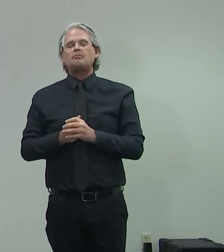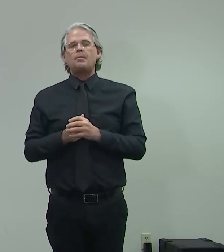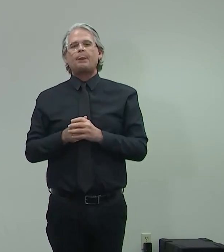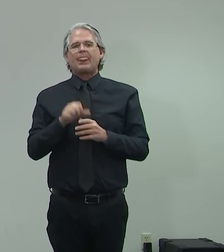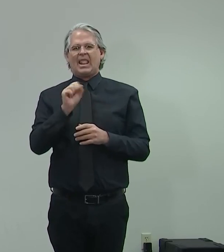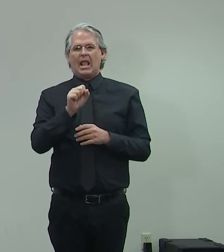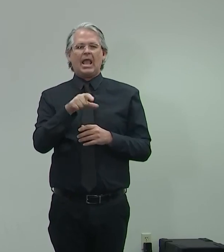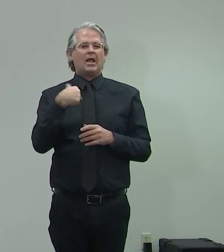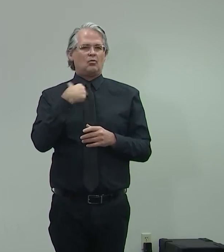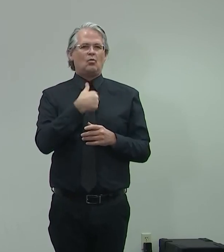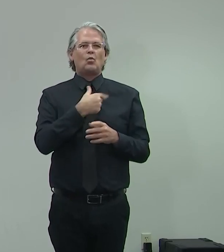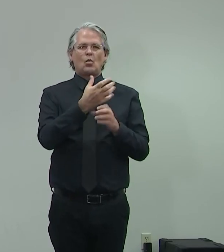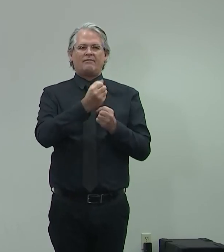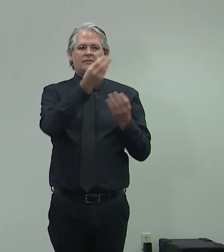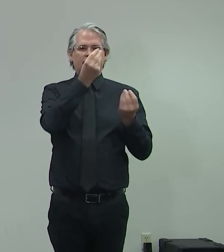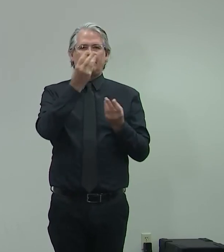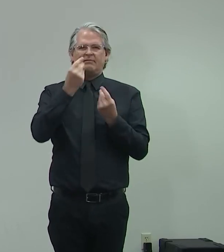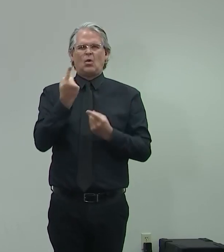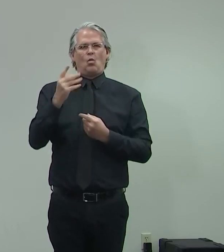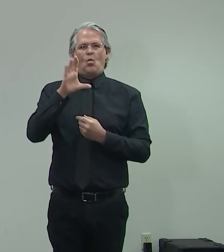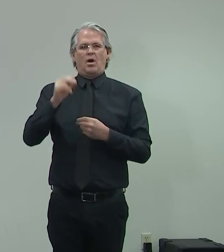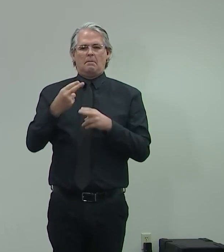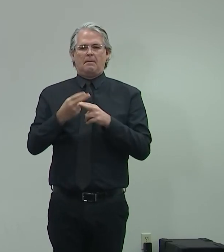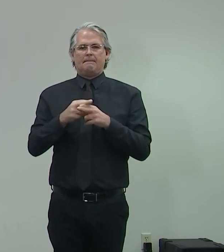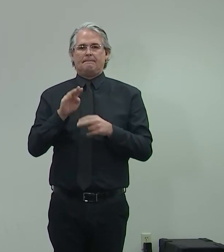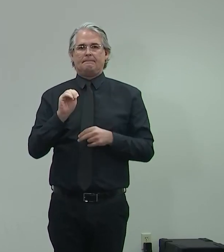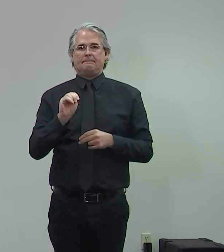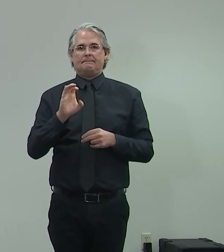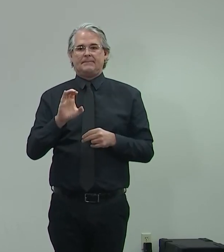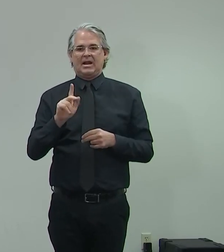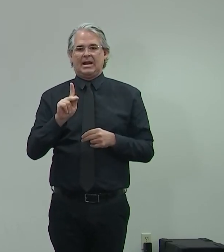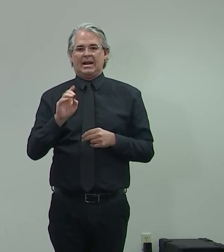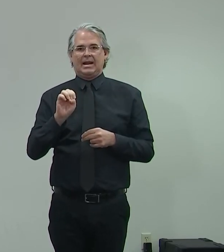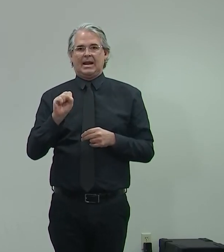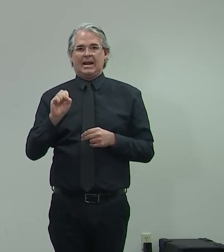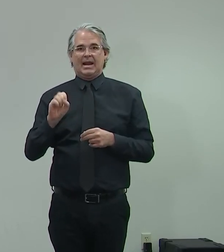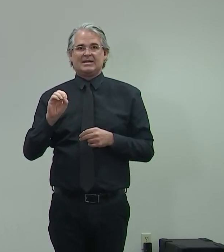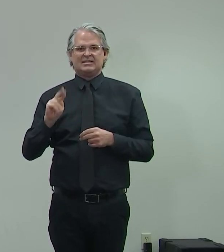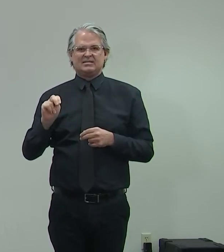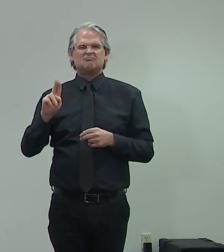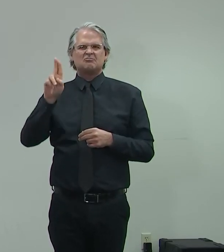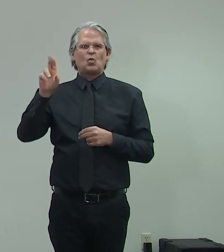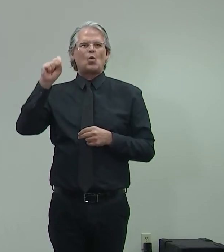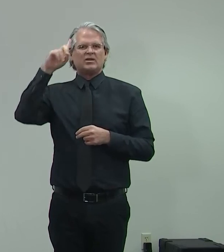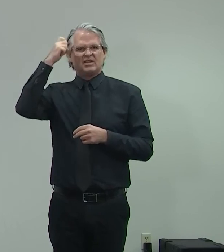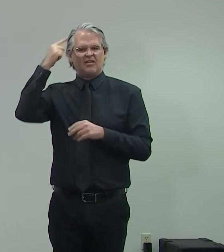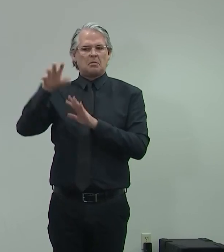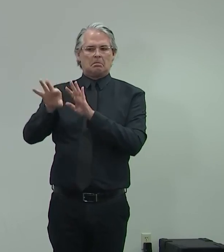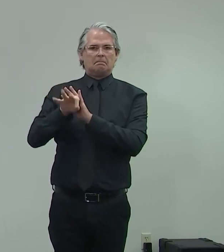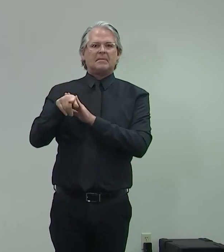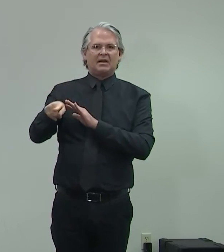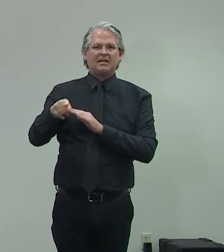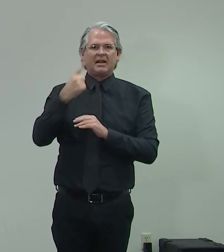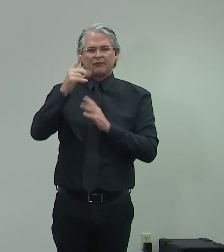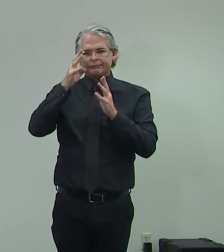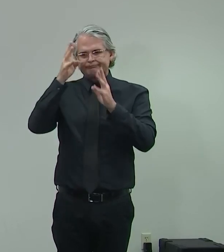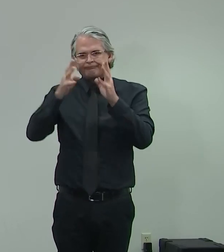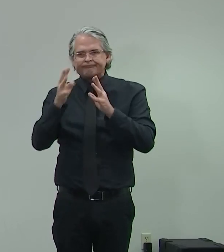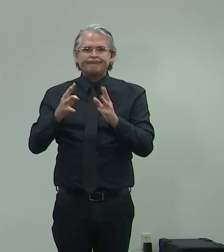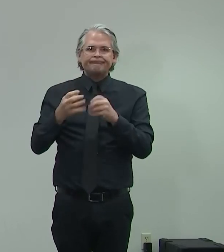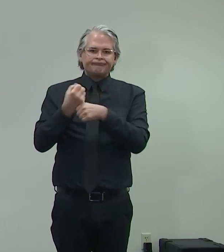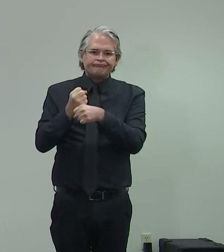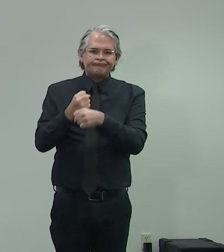that McKesson is the company, I believe, that's been selected by the federal government to make the distribution of the vaccines when they become available.